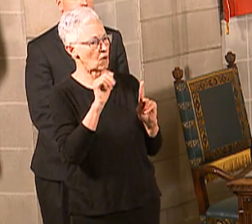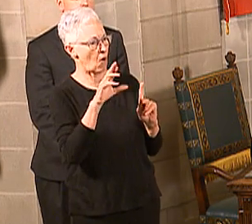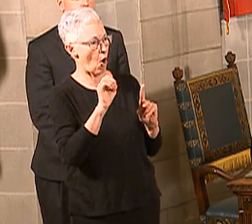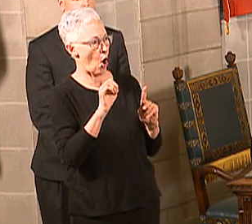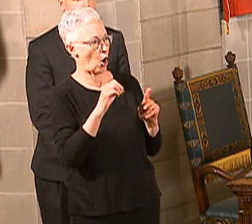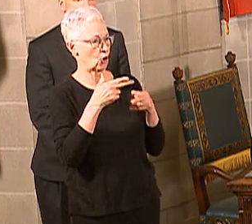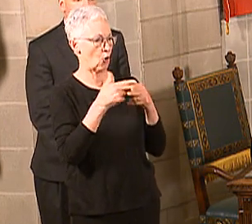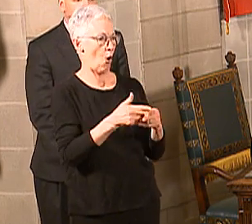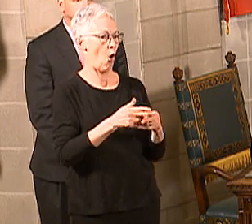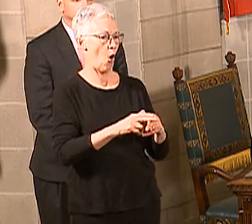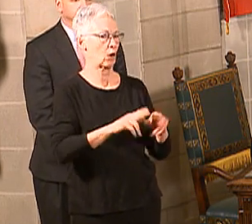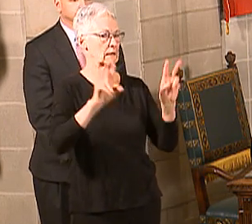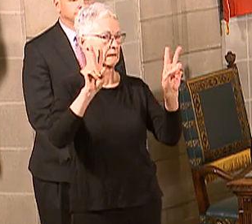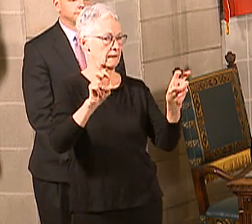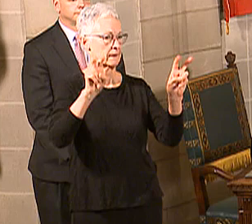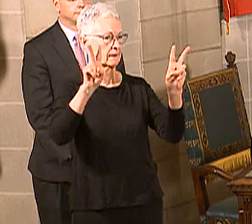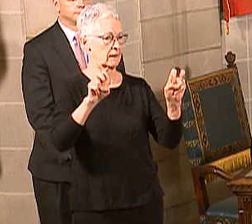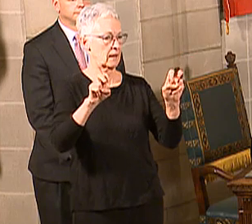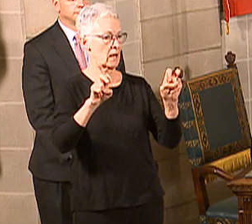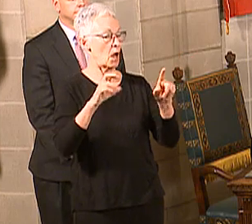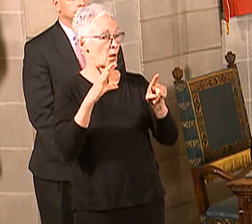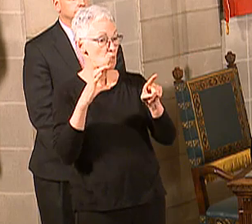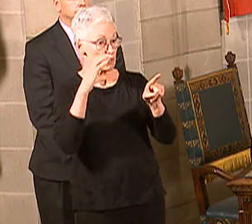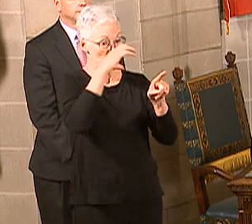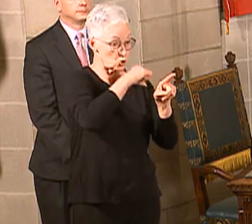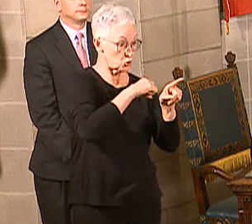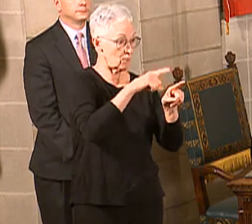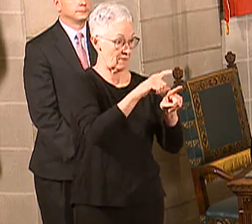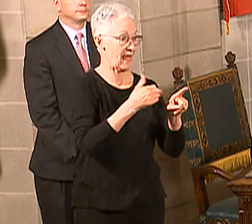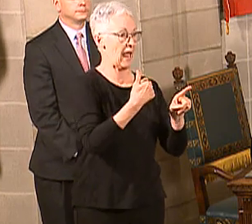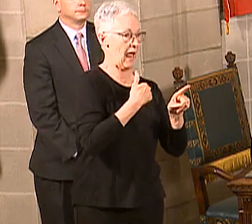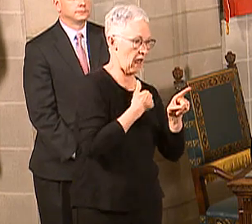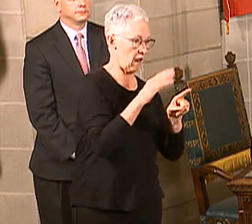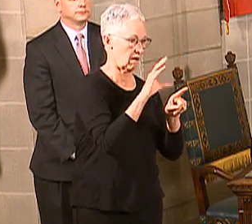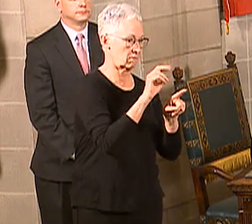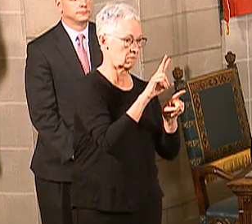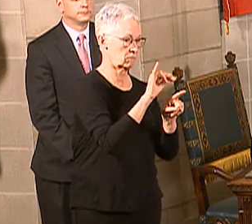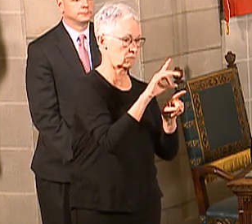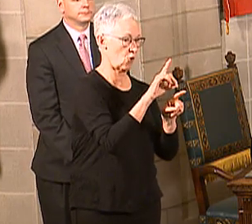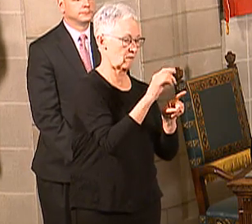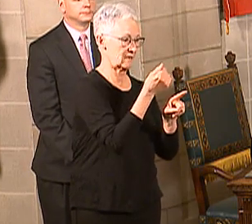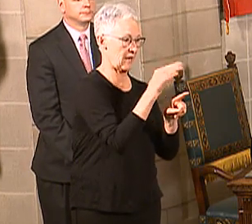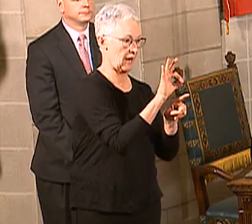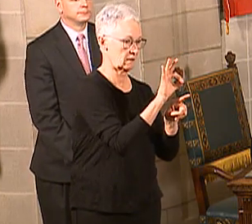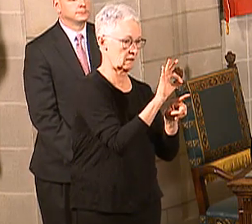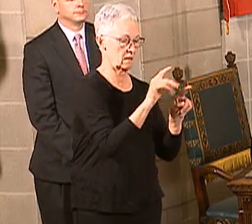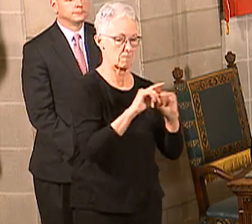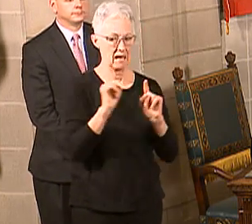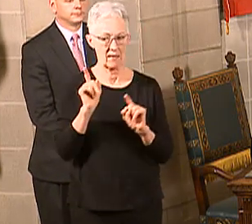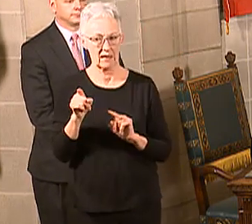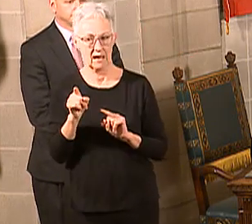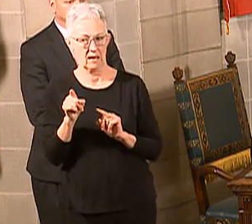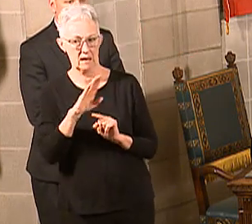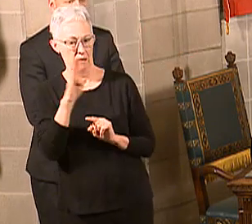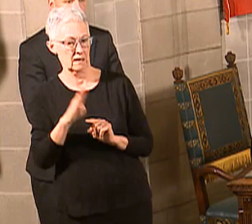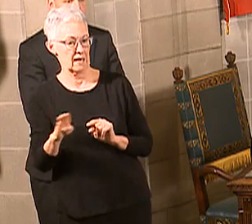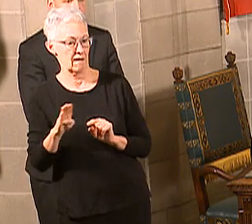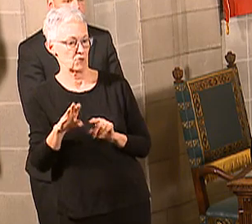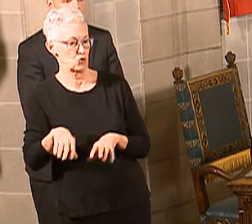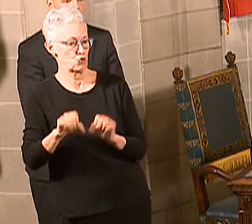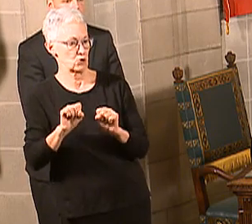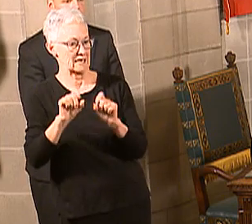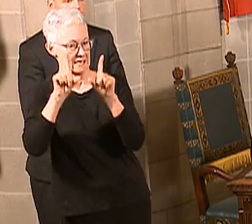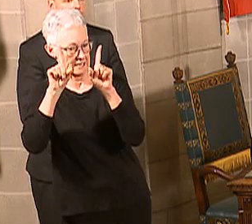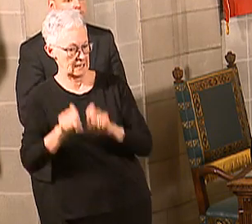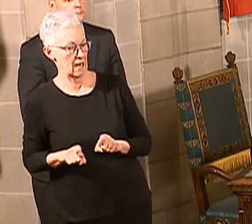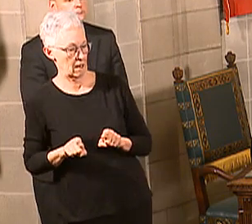COVID-19, but they're not tested? I mean, they have the symptoms, but they don't meet the